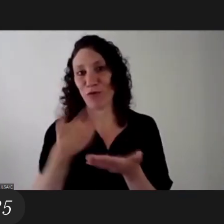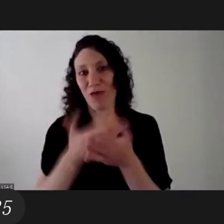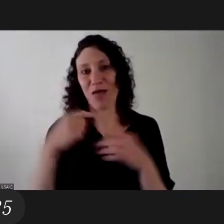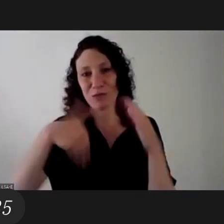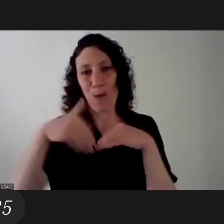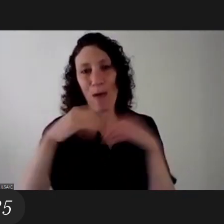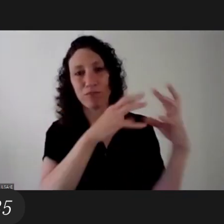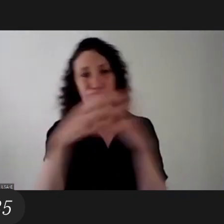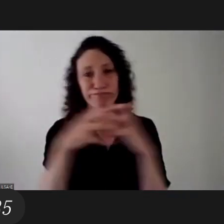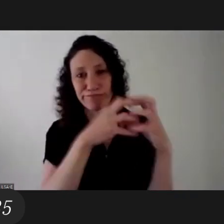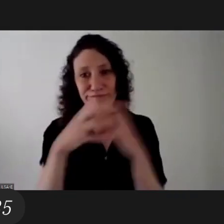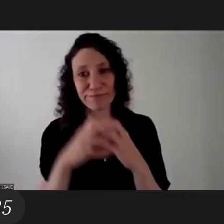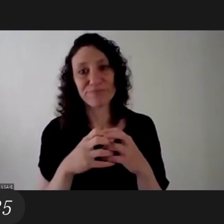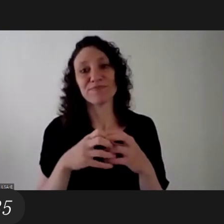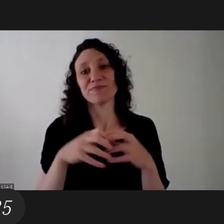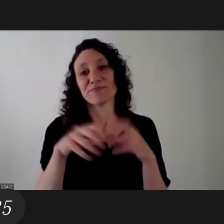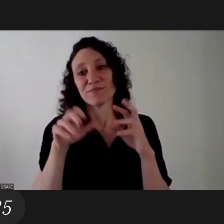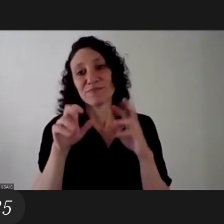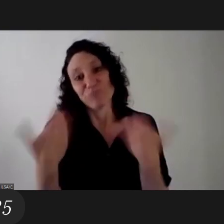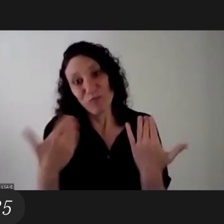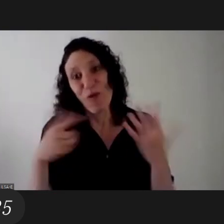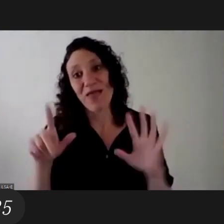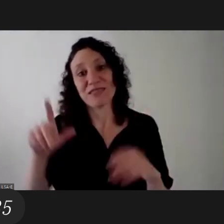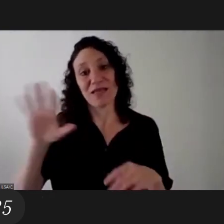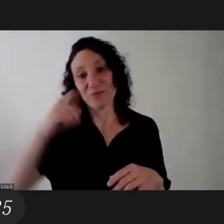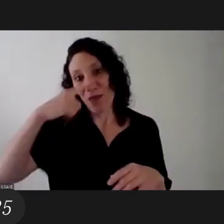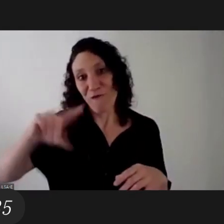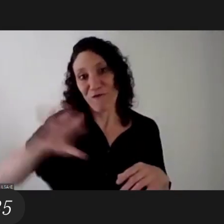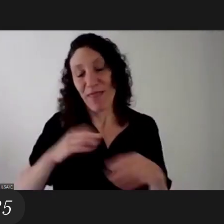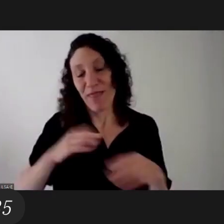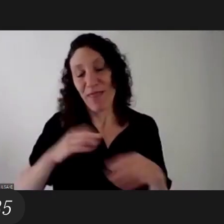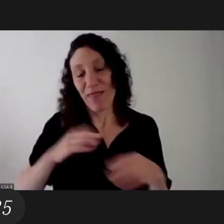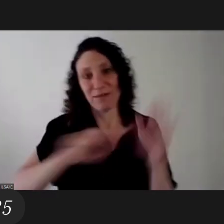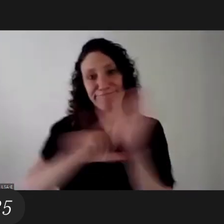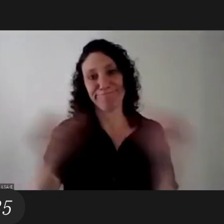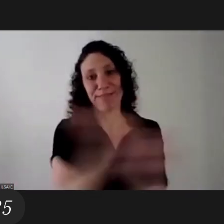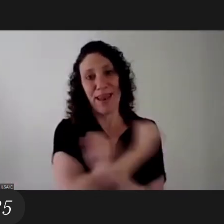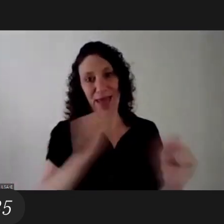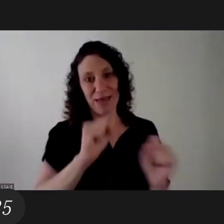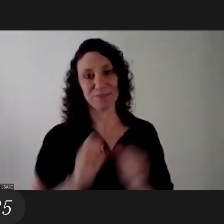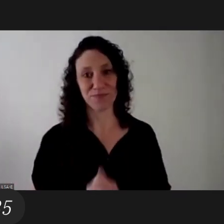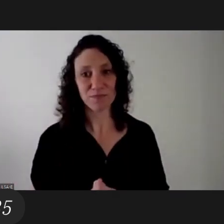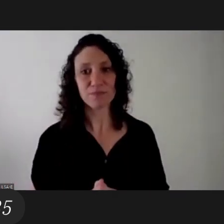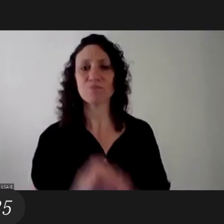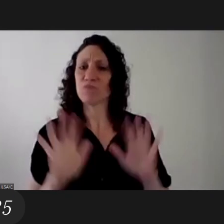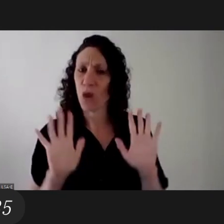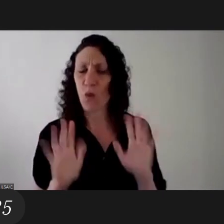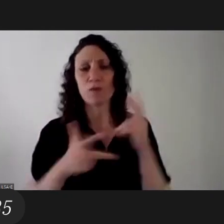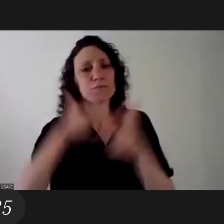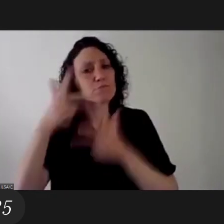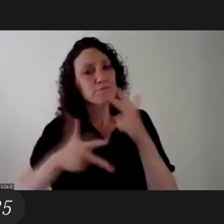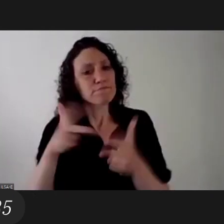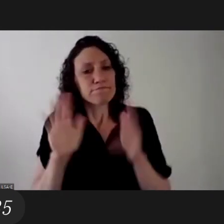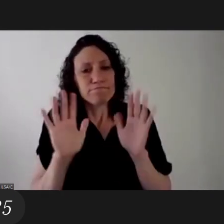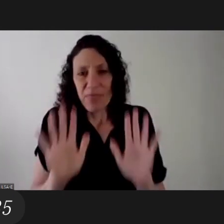to the lower house and very possibly before the end of the year actually pass this law we will try